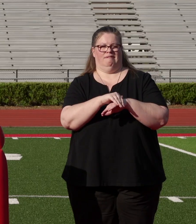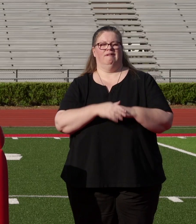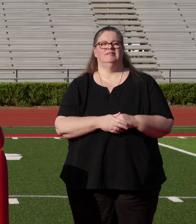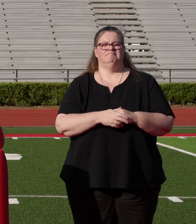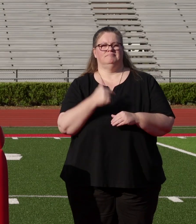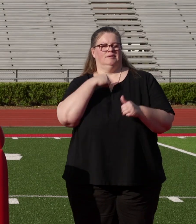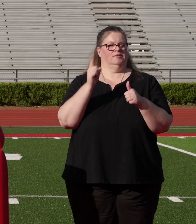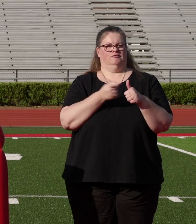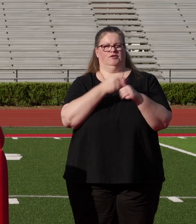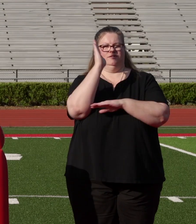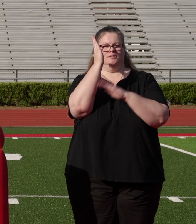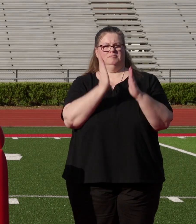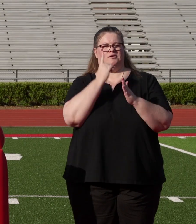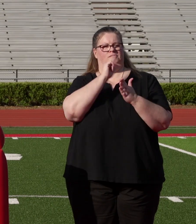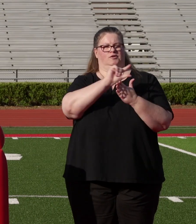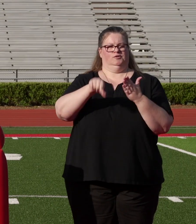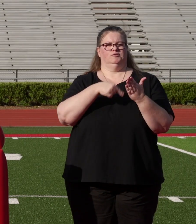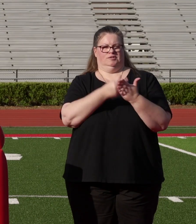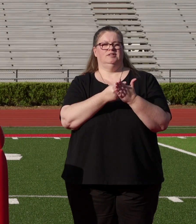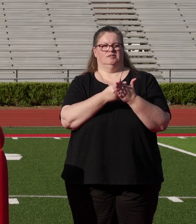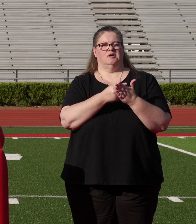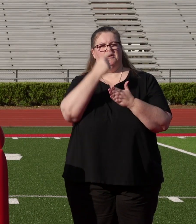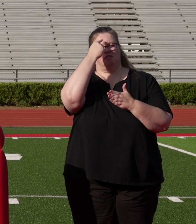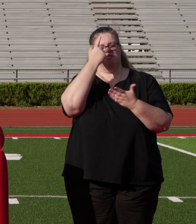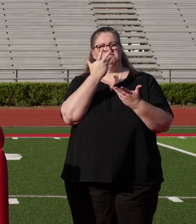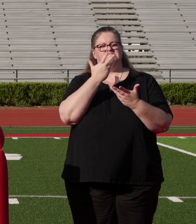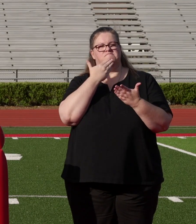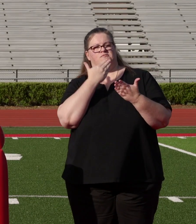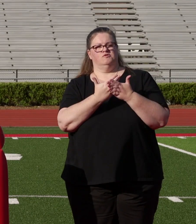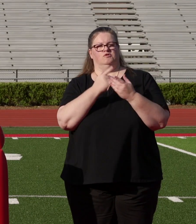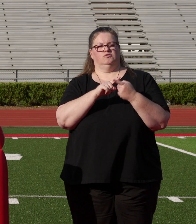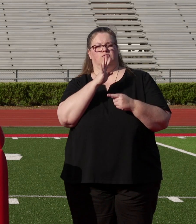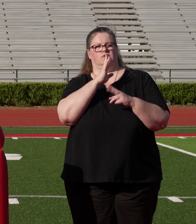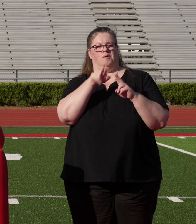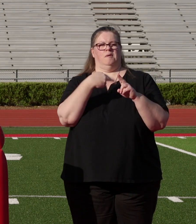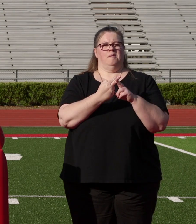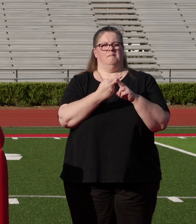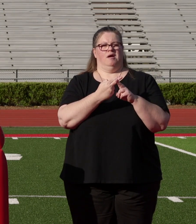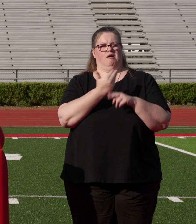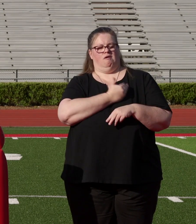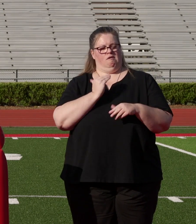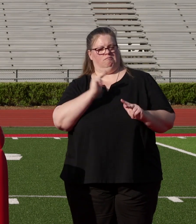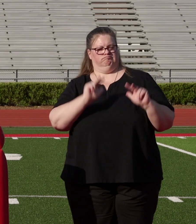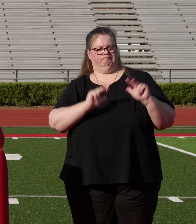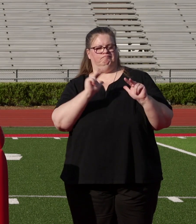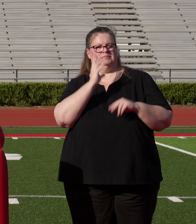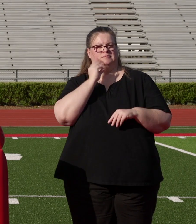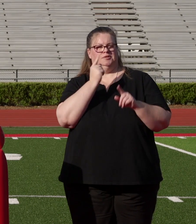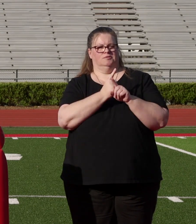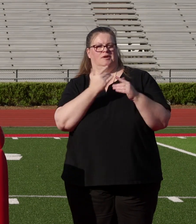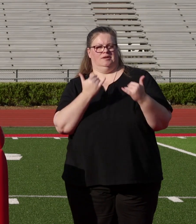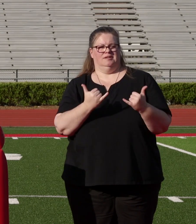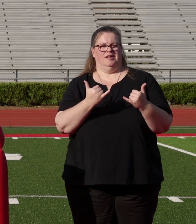Since I am the first speaker of this graduation ceremony, I thought it would be fitting to address the elephant in the room. And by that, I mean your room and the fact that you're there